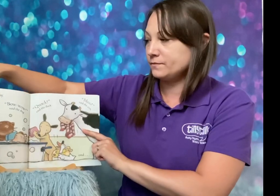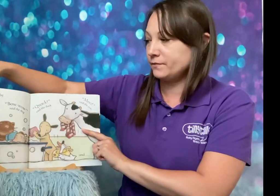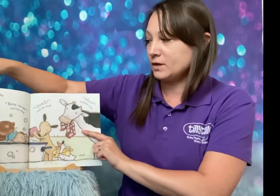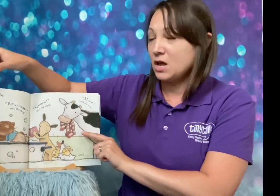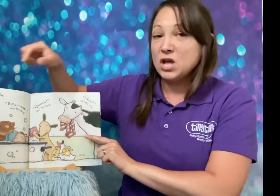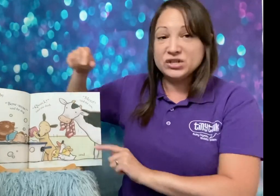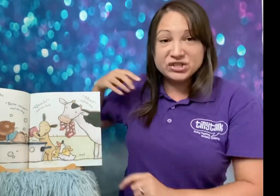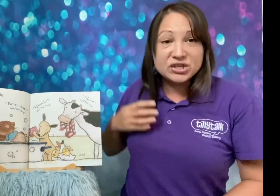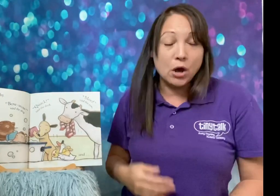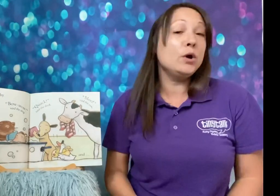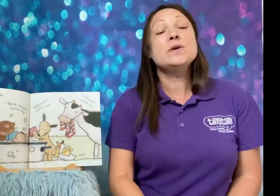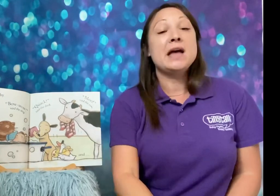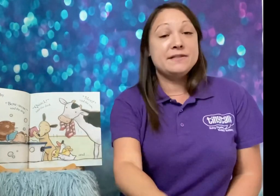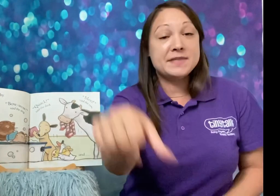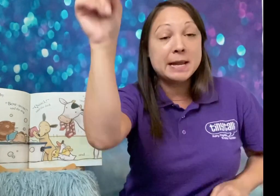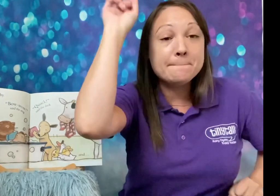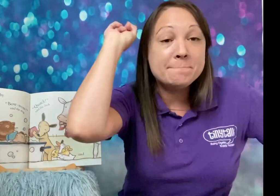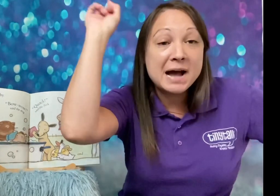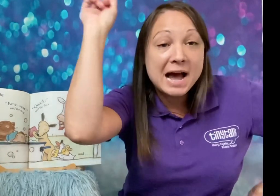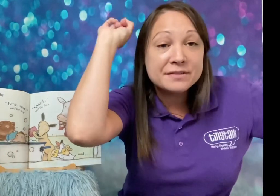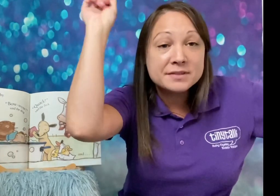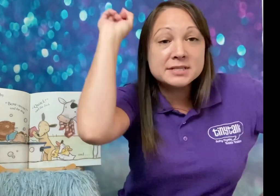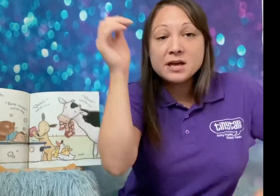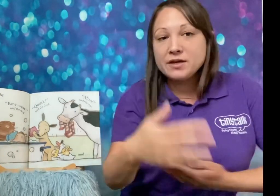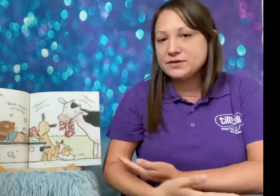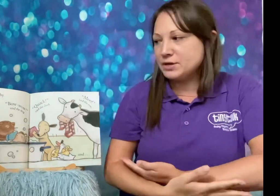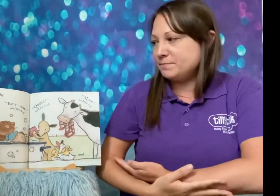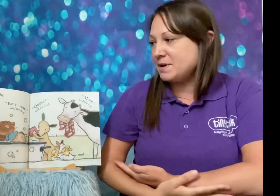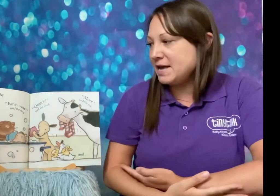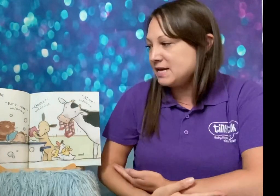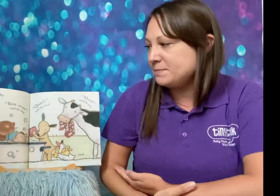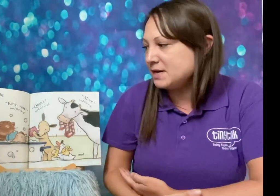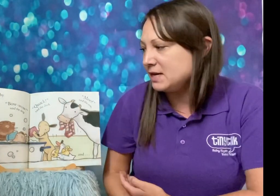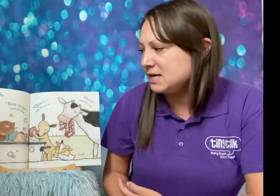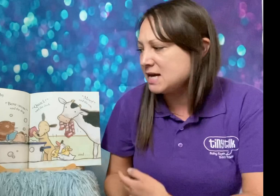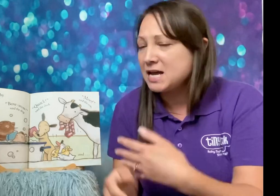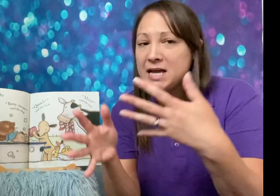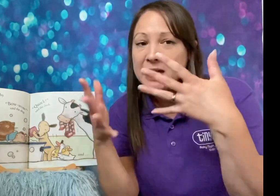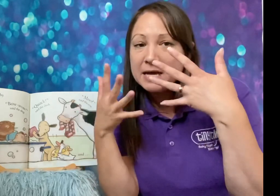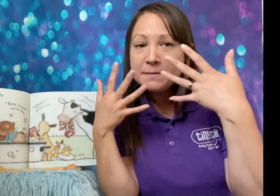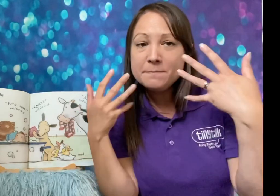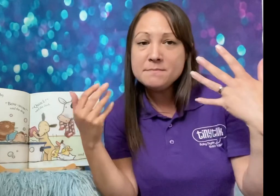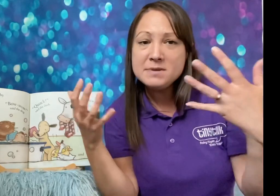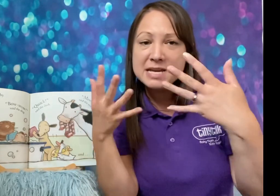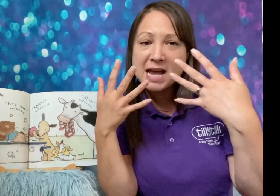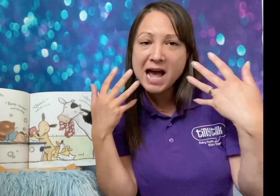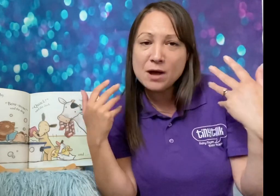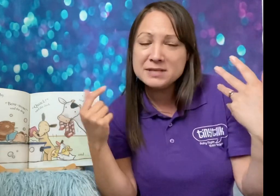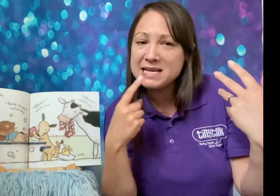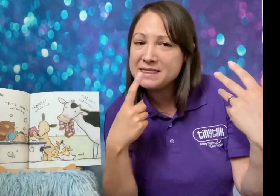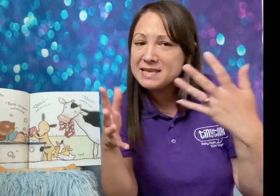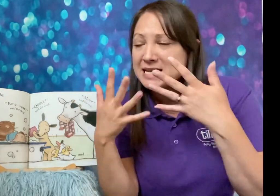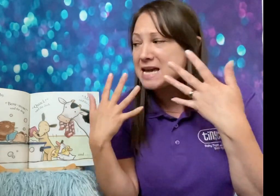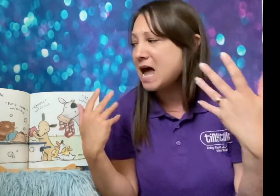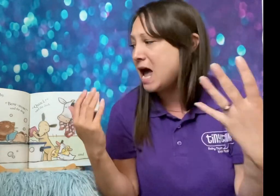So, so they bathed the baby. Meow, said the cat.